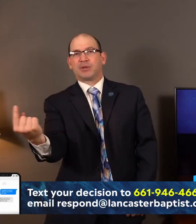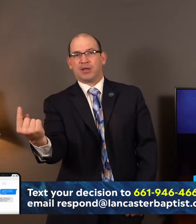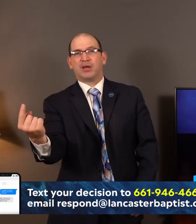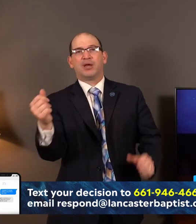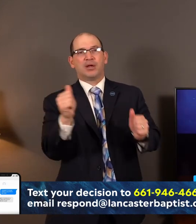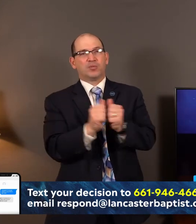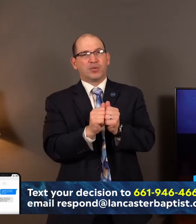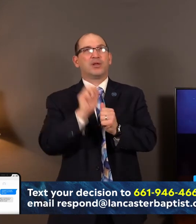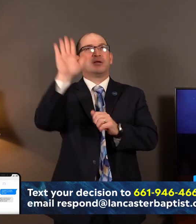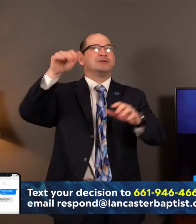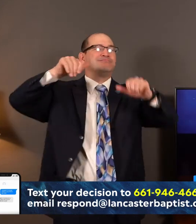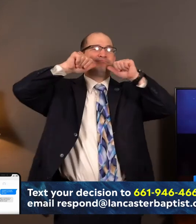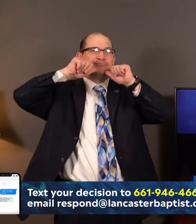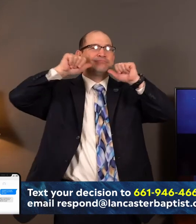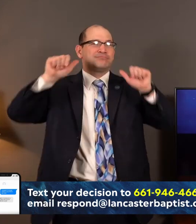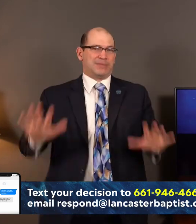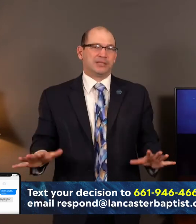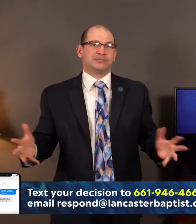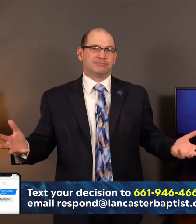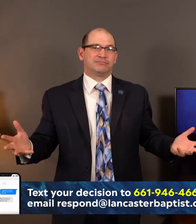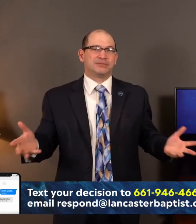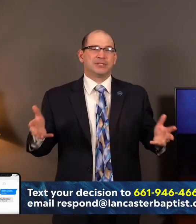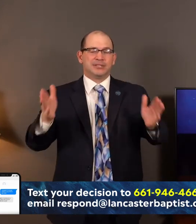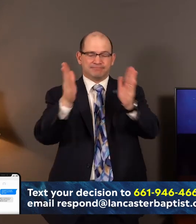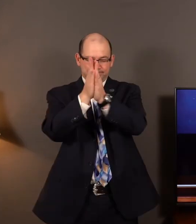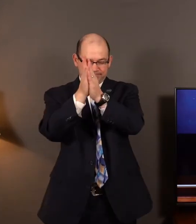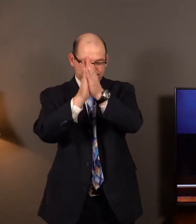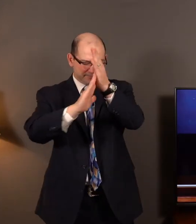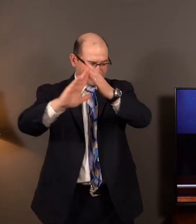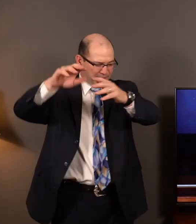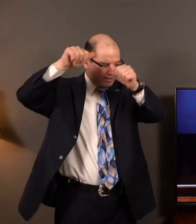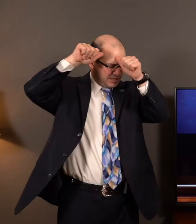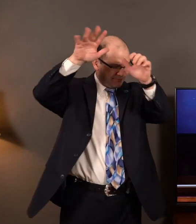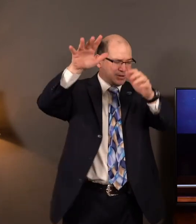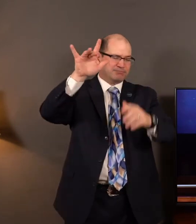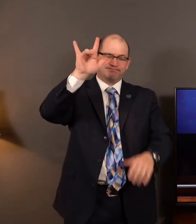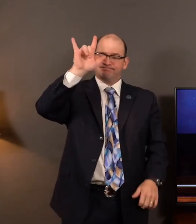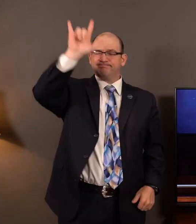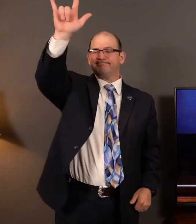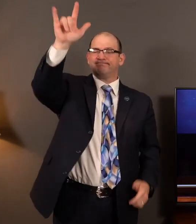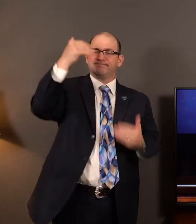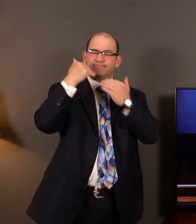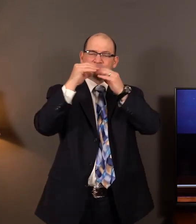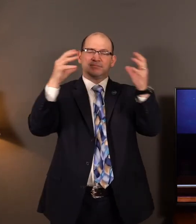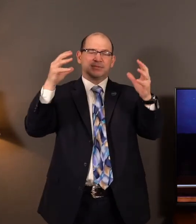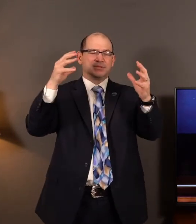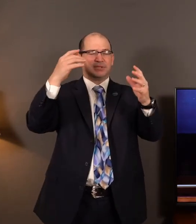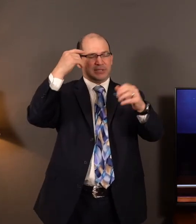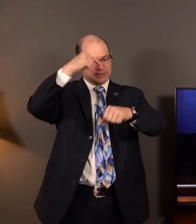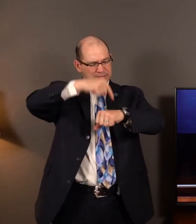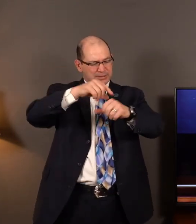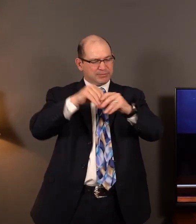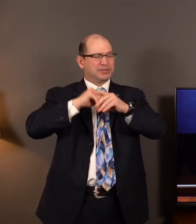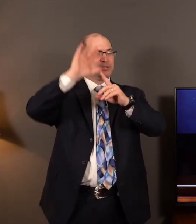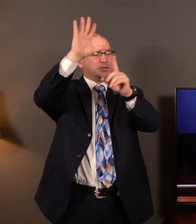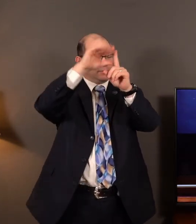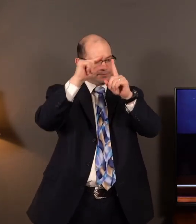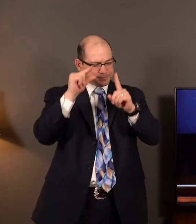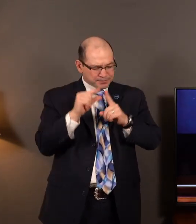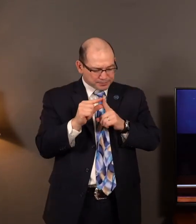God has given to us. Heavenly Father, we love You. We thank You, Lord, for some time in Your Word. And I pray,